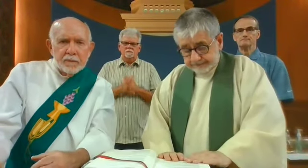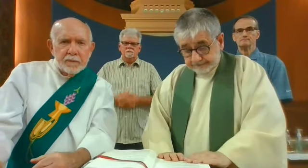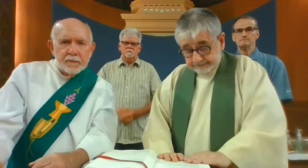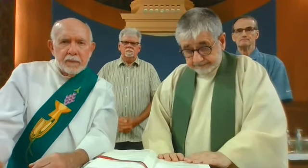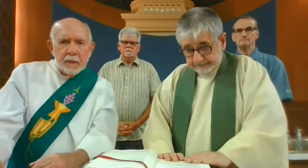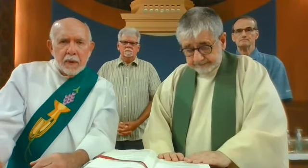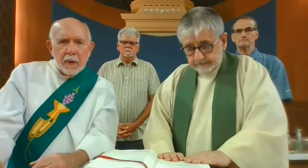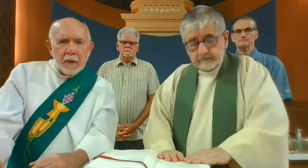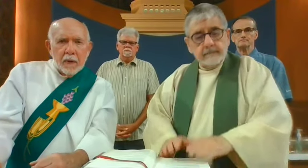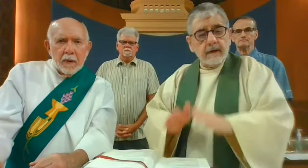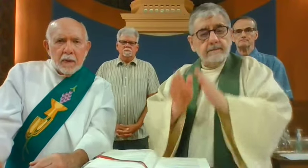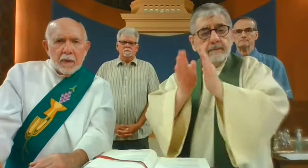our prayers.